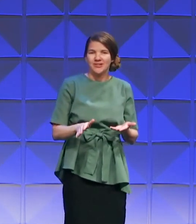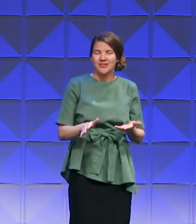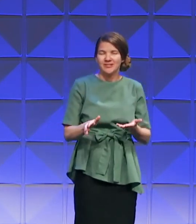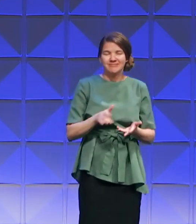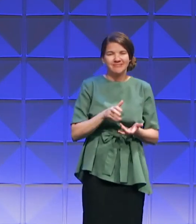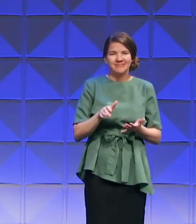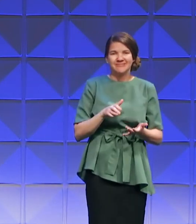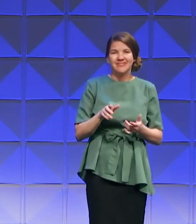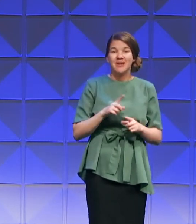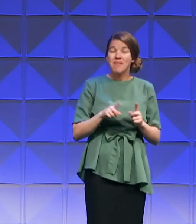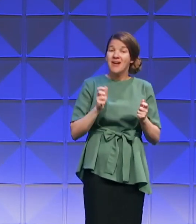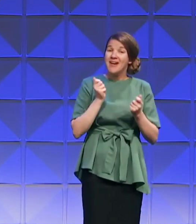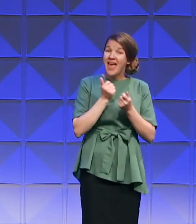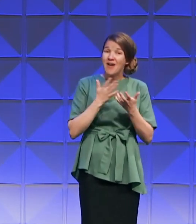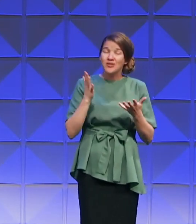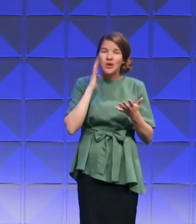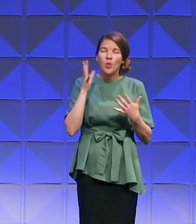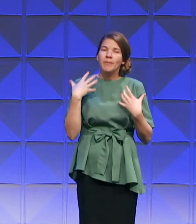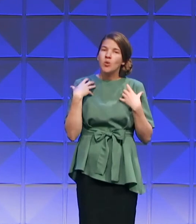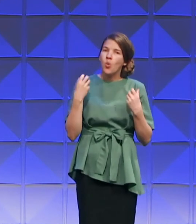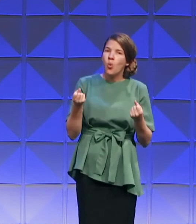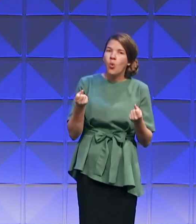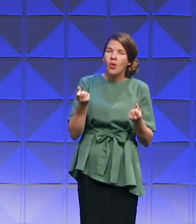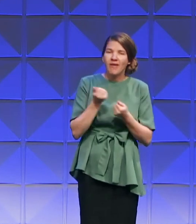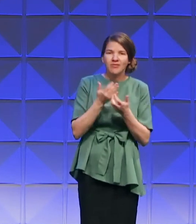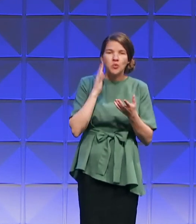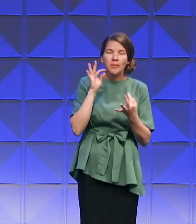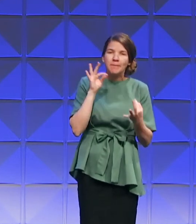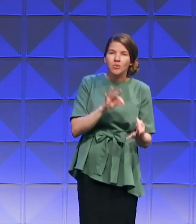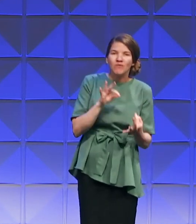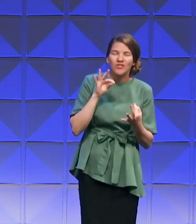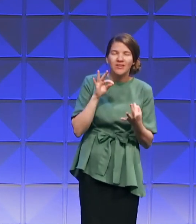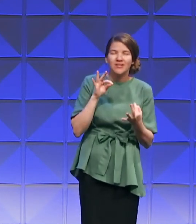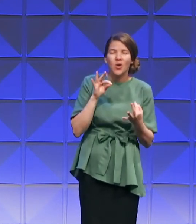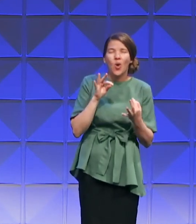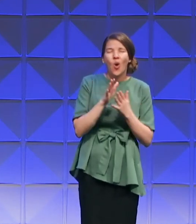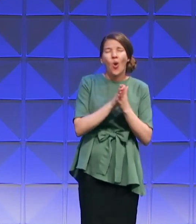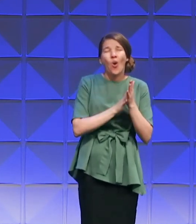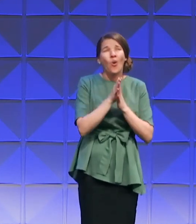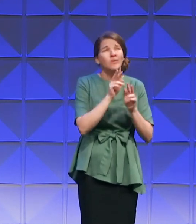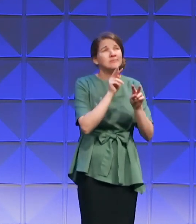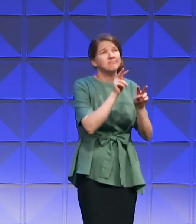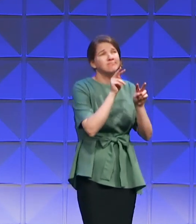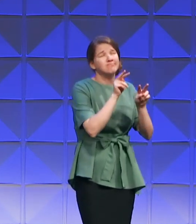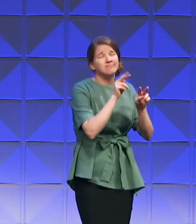All things will be made whole and perfect. What a day that will be.